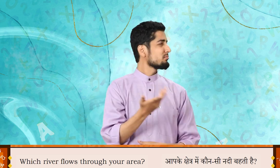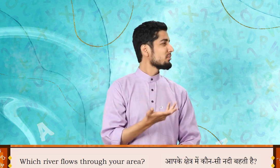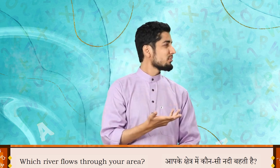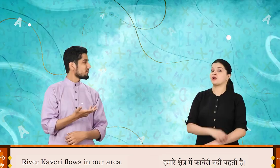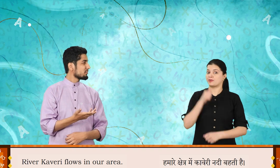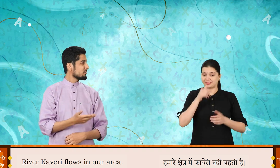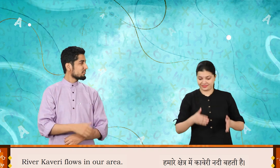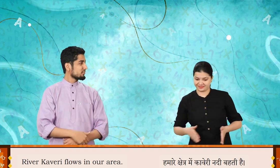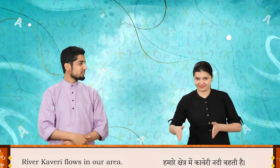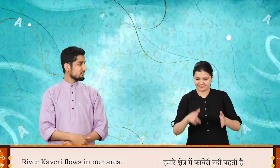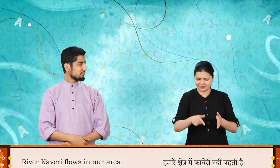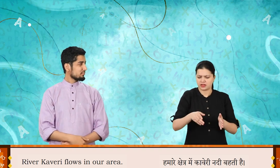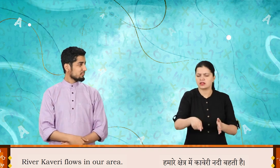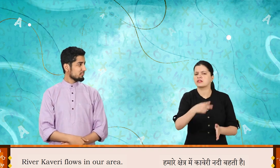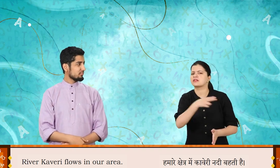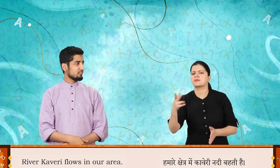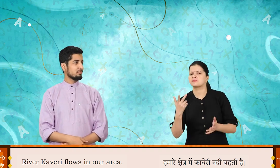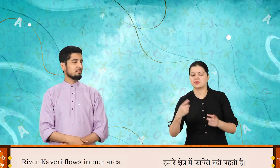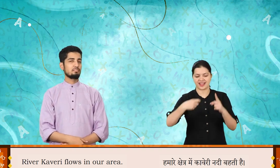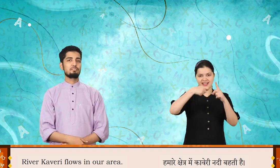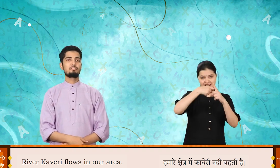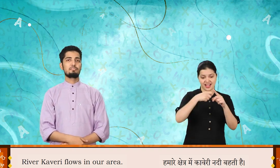River Kaveri flows through my area.